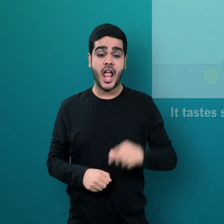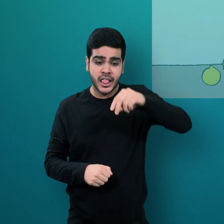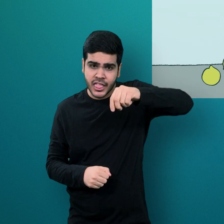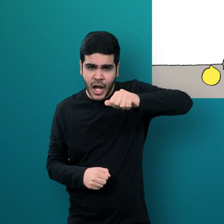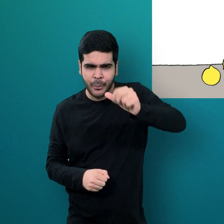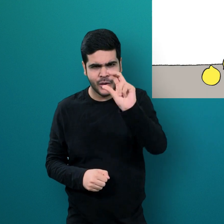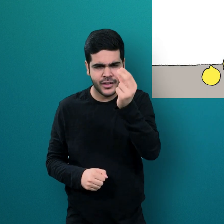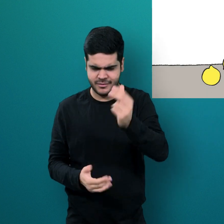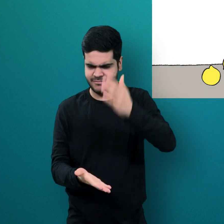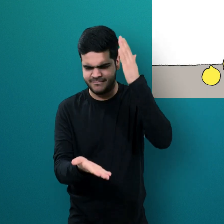Why is lime sour?